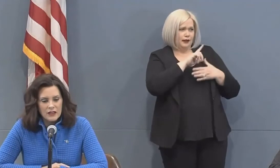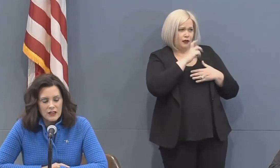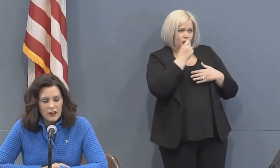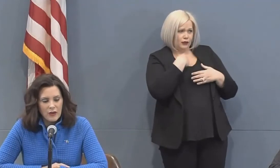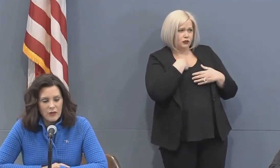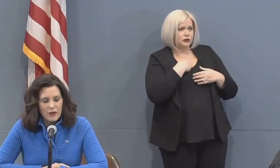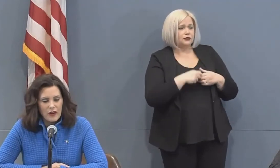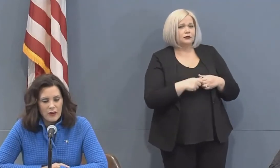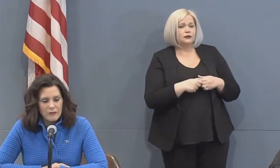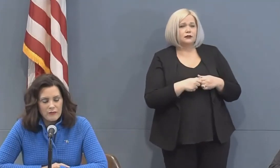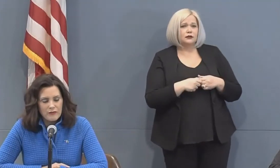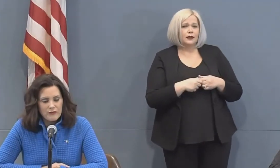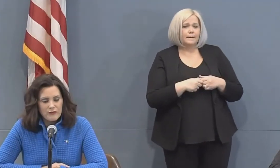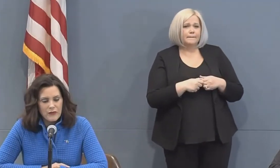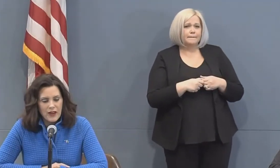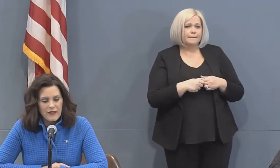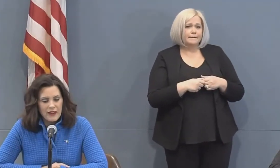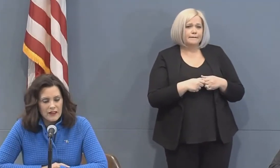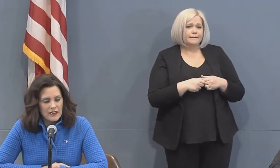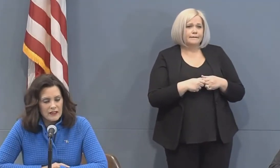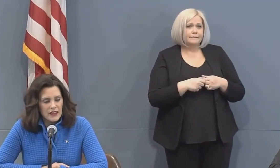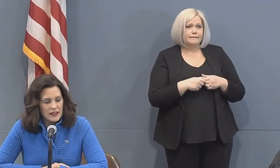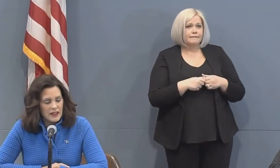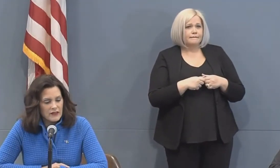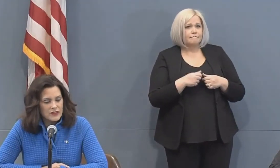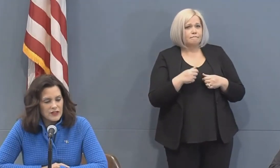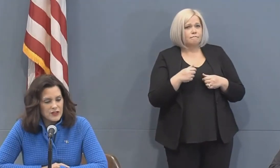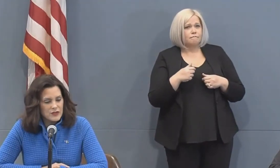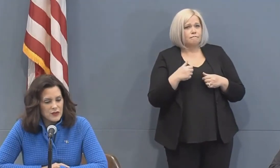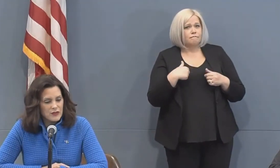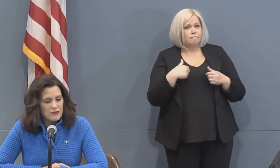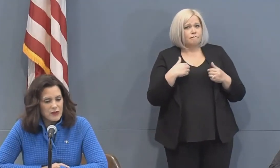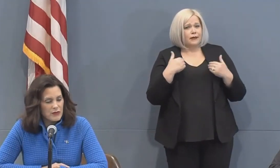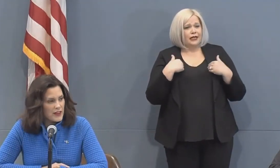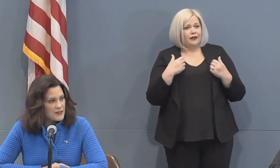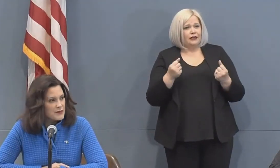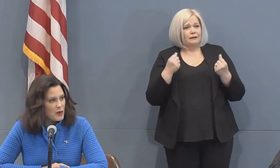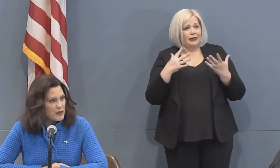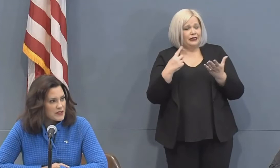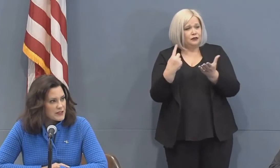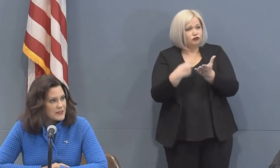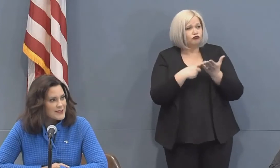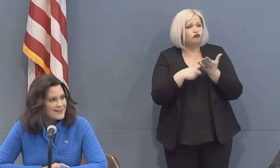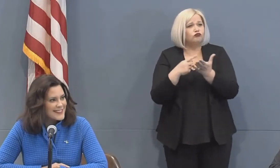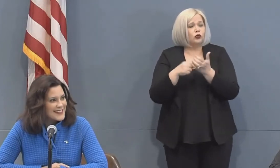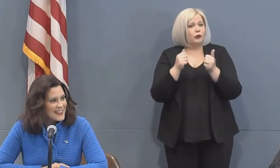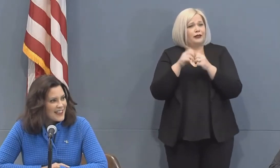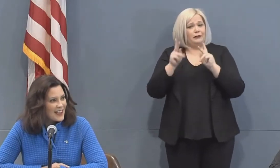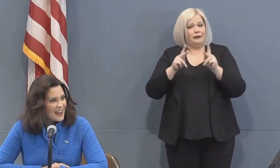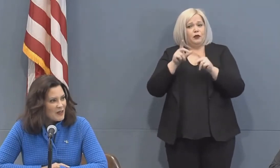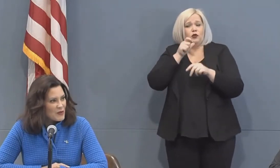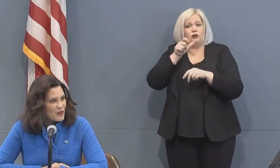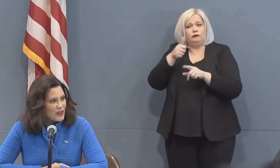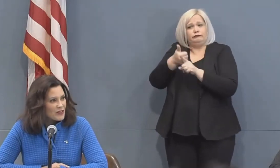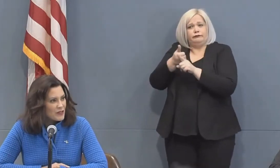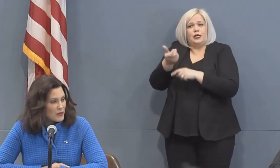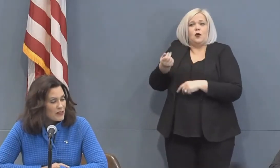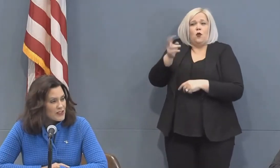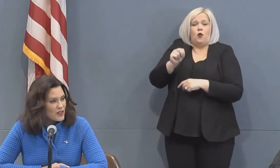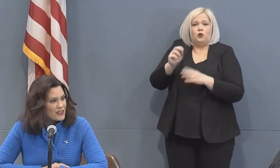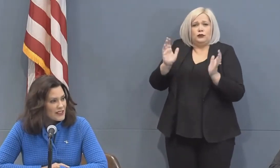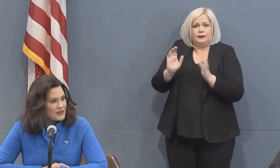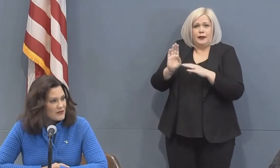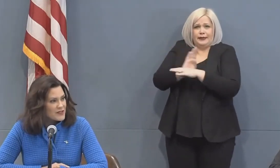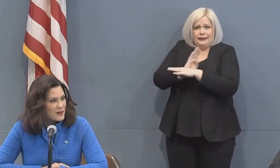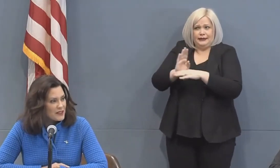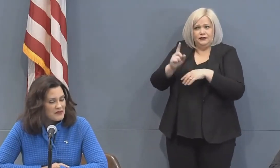you know I've had a lot of conversations with people that have small businesses who are who are